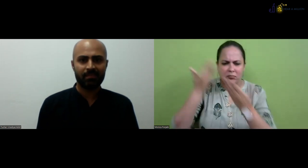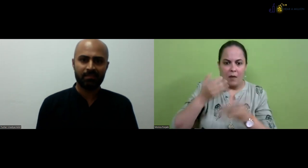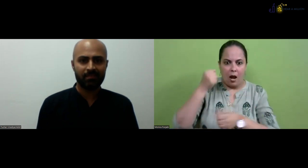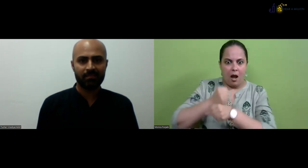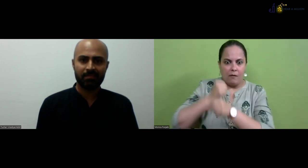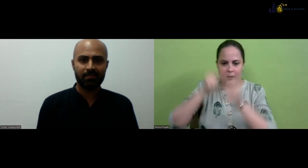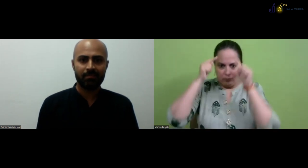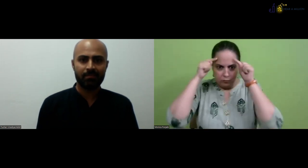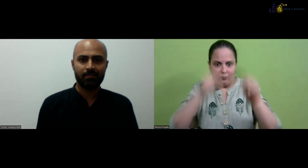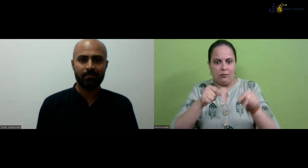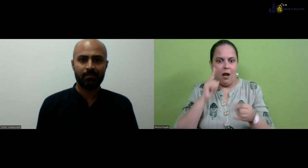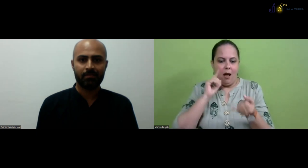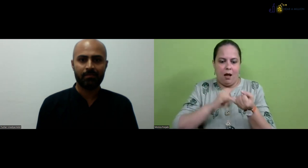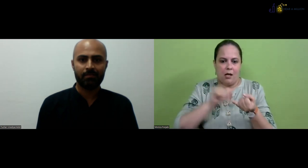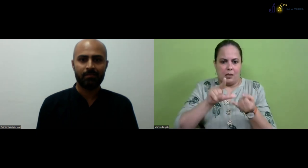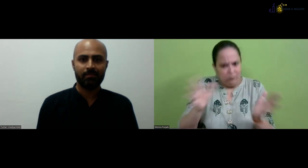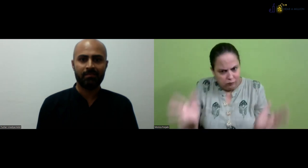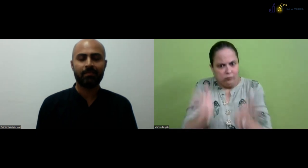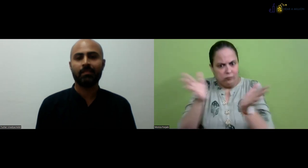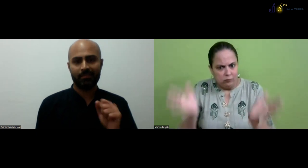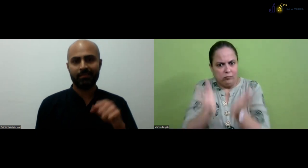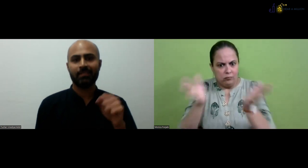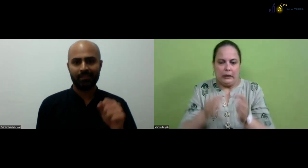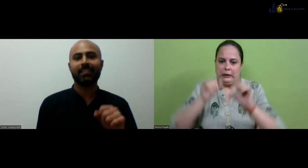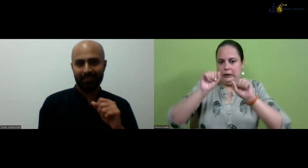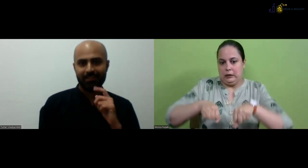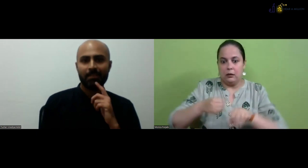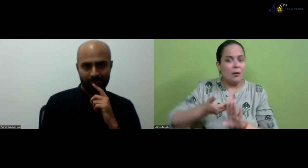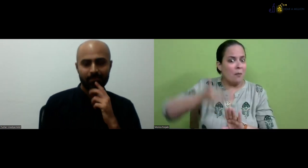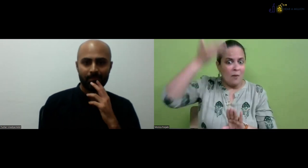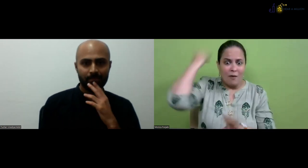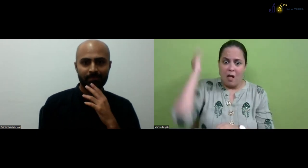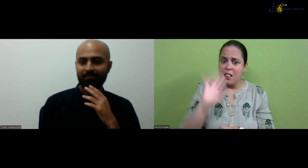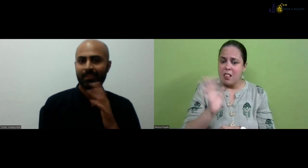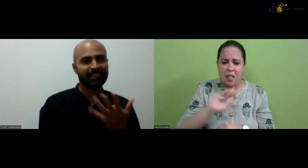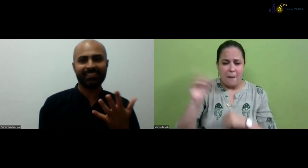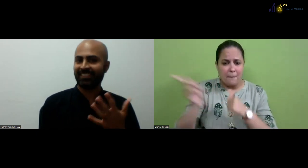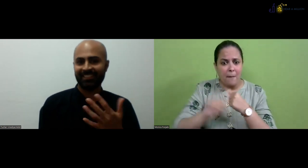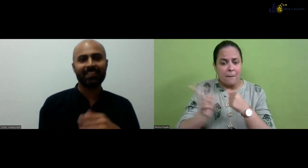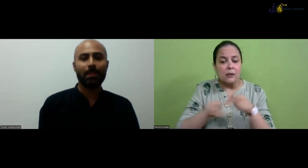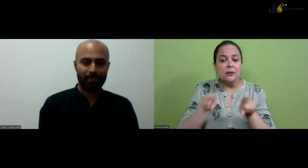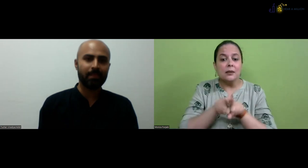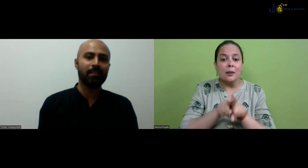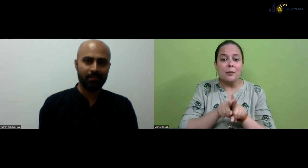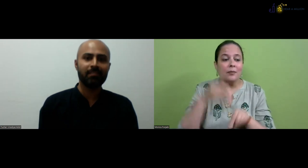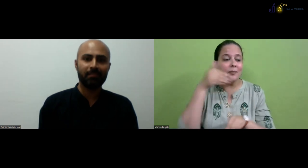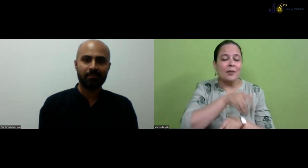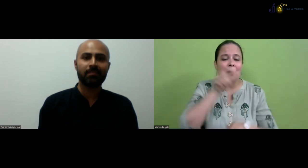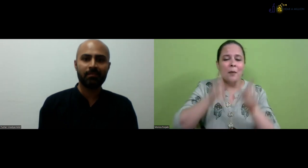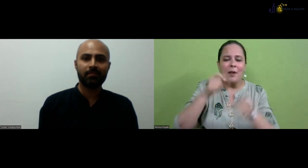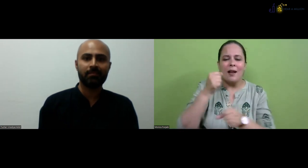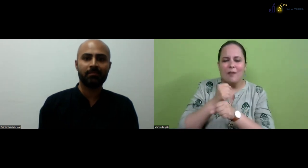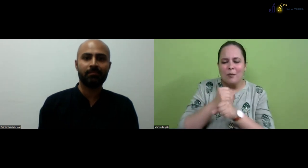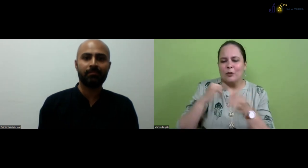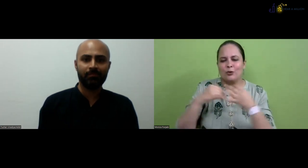you can see the five years or six years now, the government are encouraging the use of ISL earlier. know,